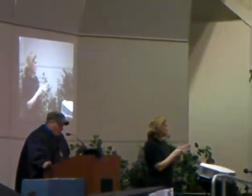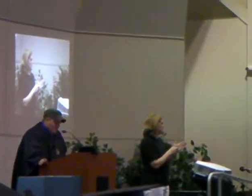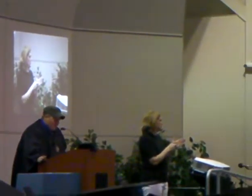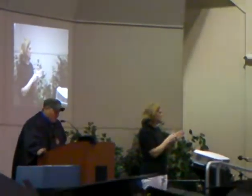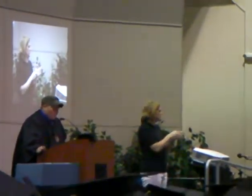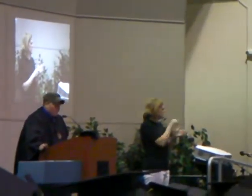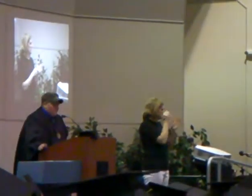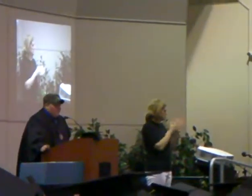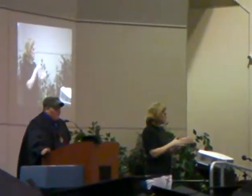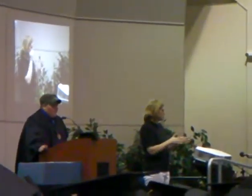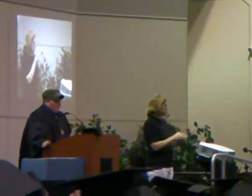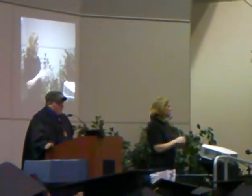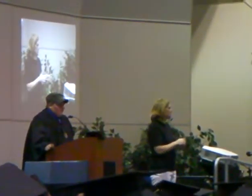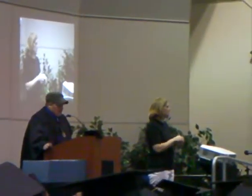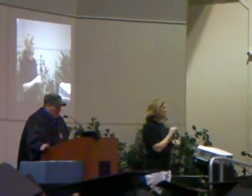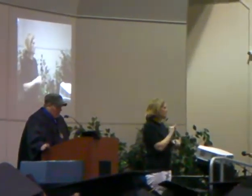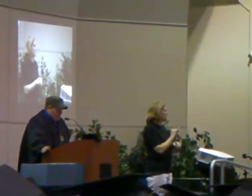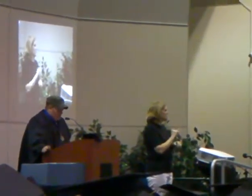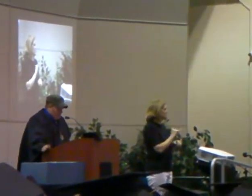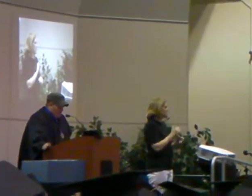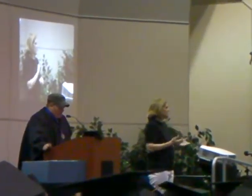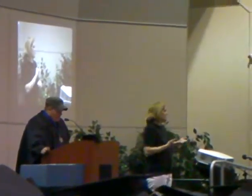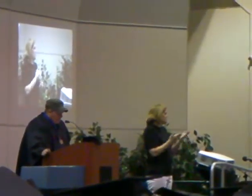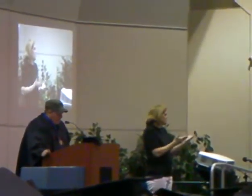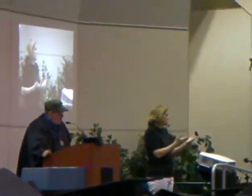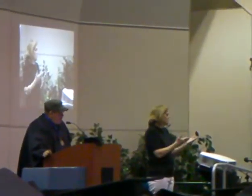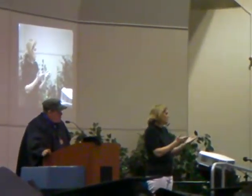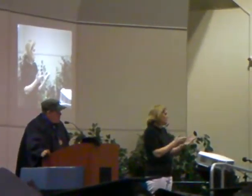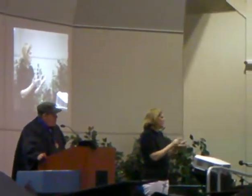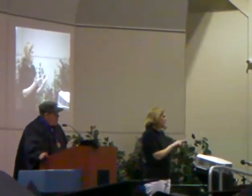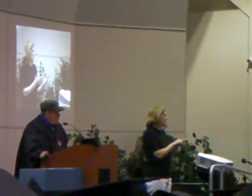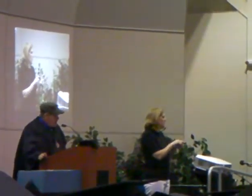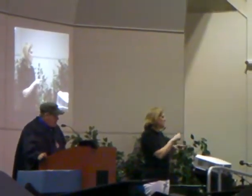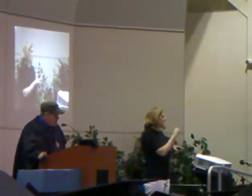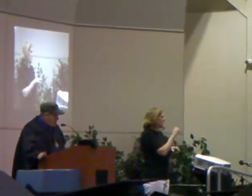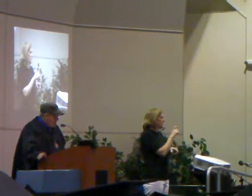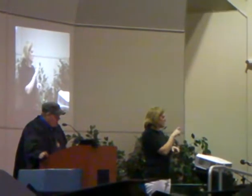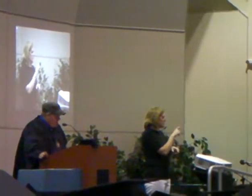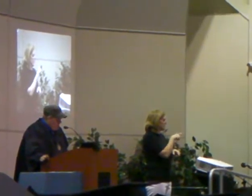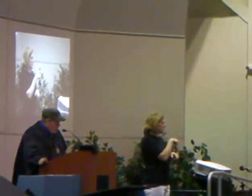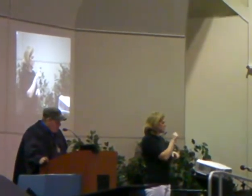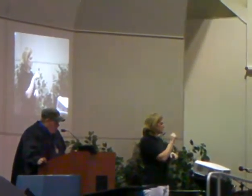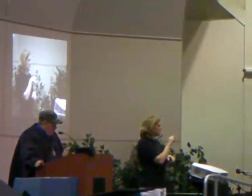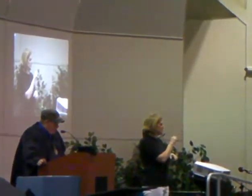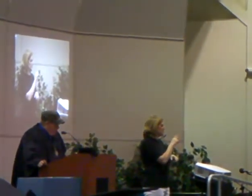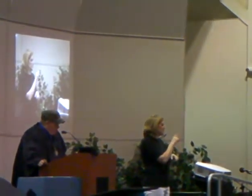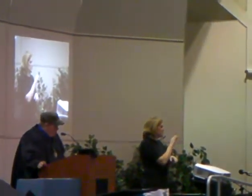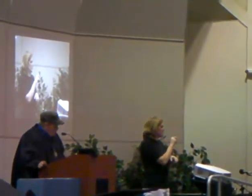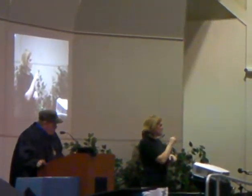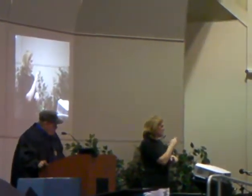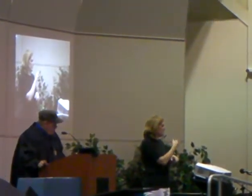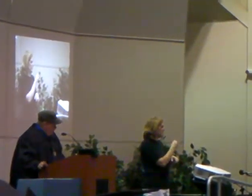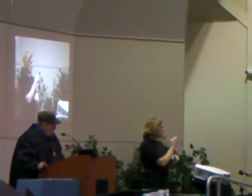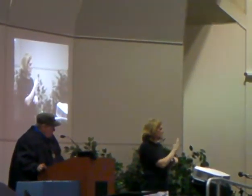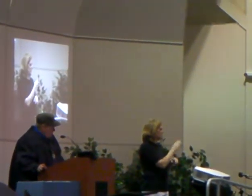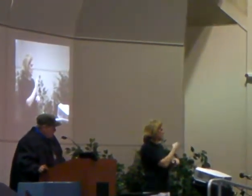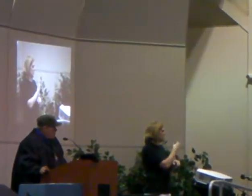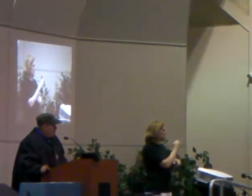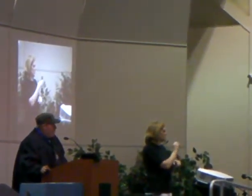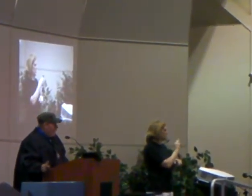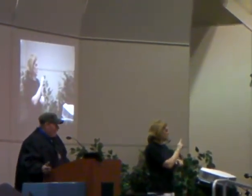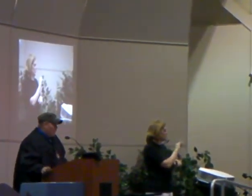And I've also been a co-presenter at Expanding Your Horizons. These opportunities have helped me,